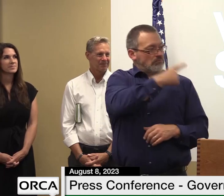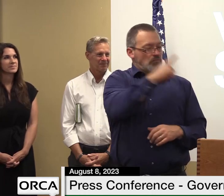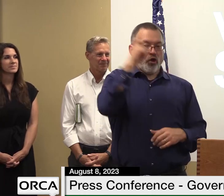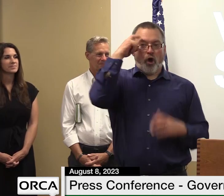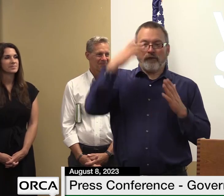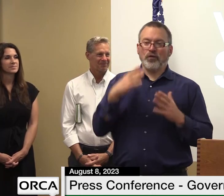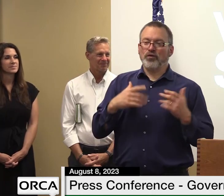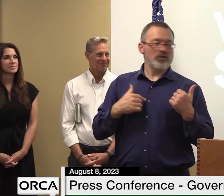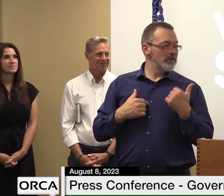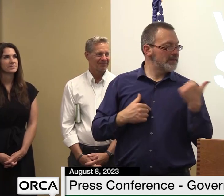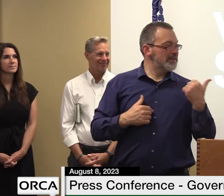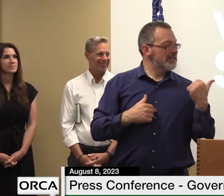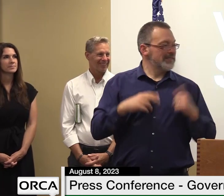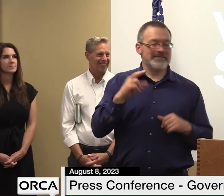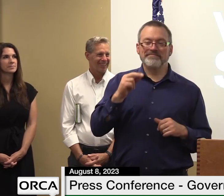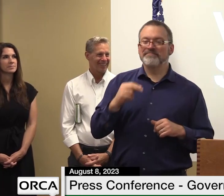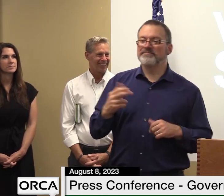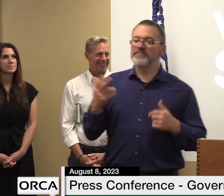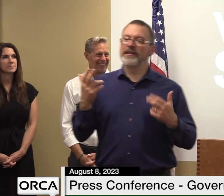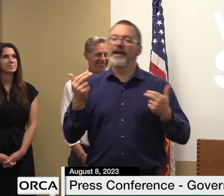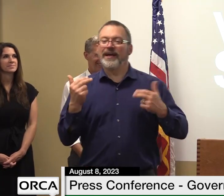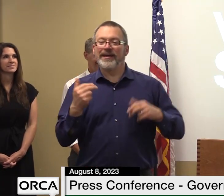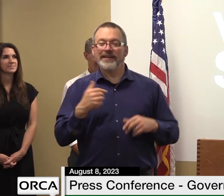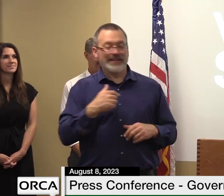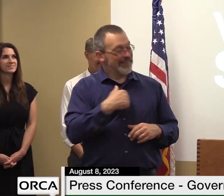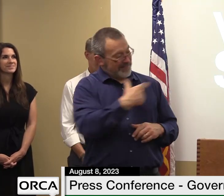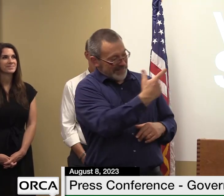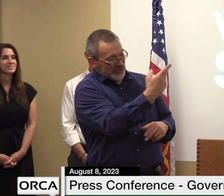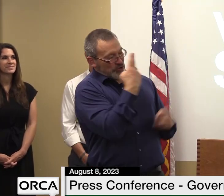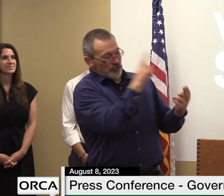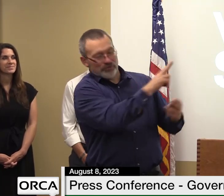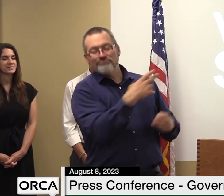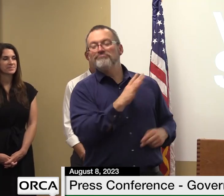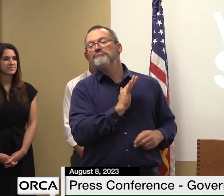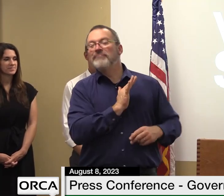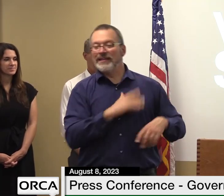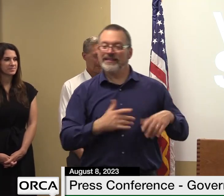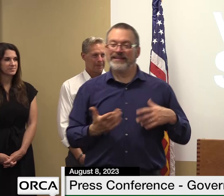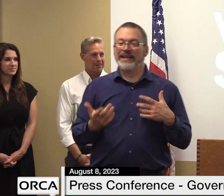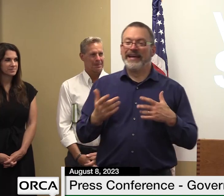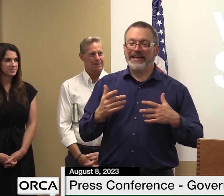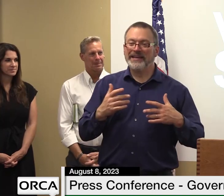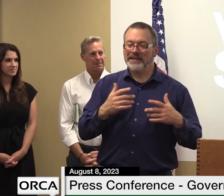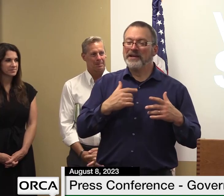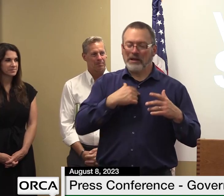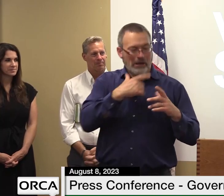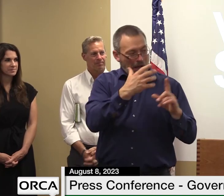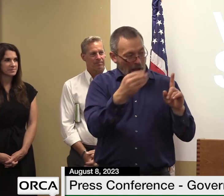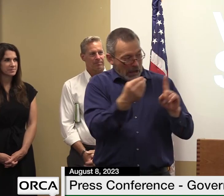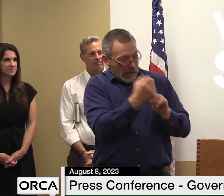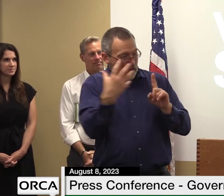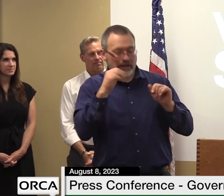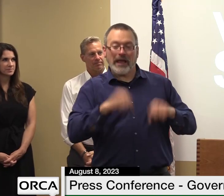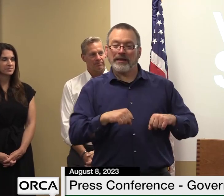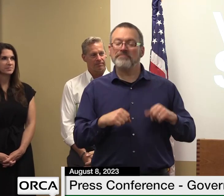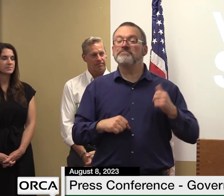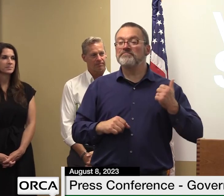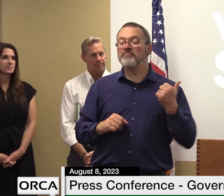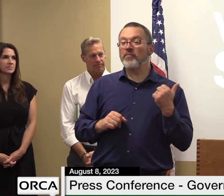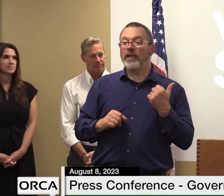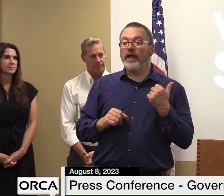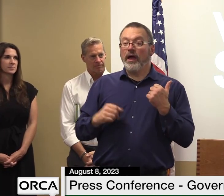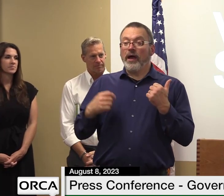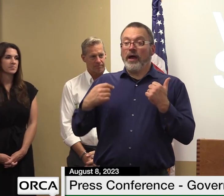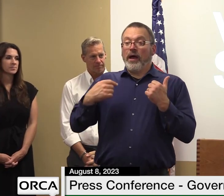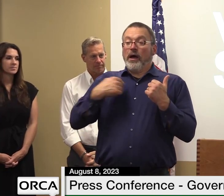well you can certainly supplement part of this um but the bottom line let's